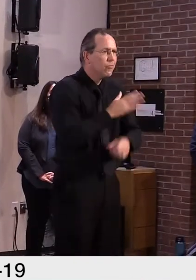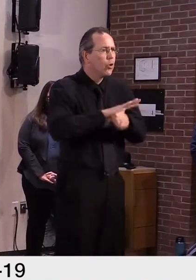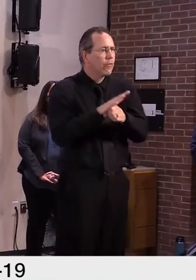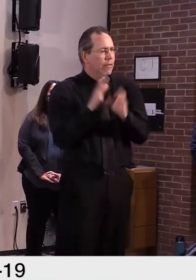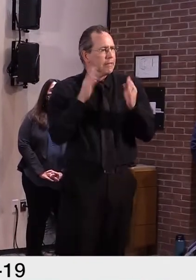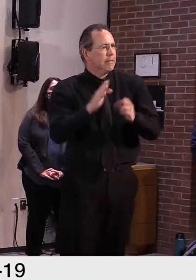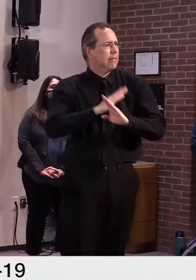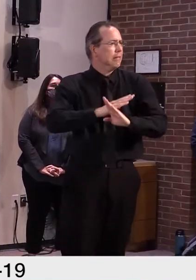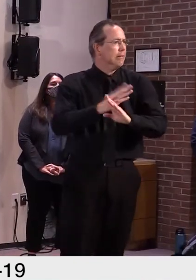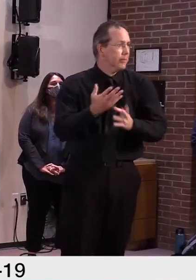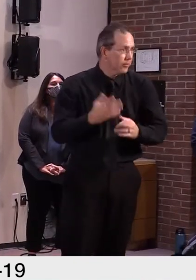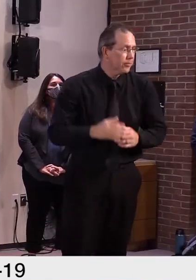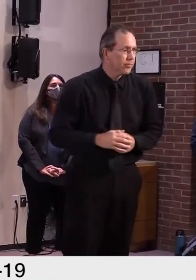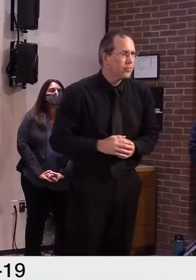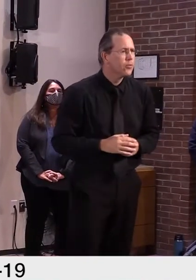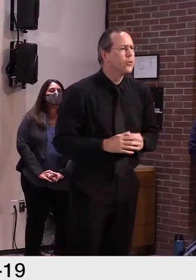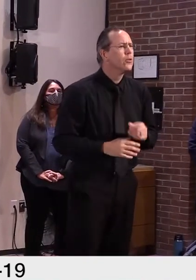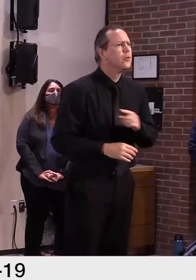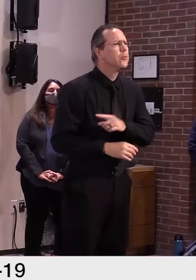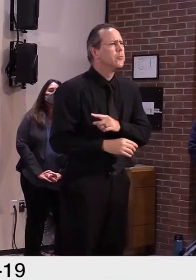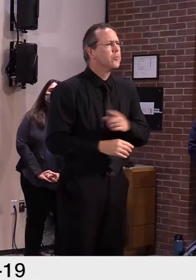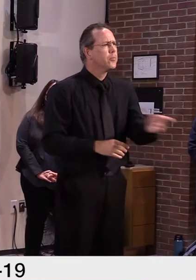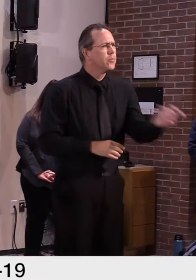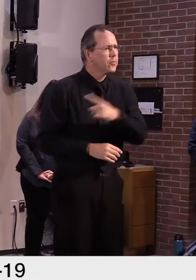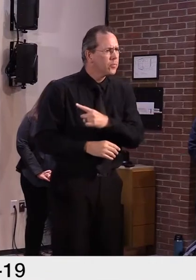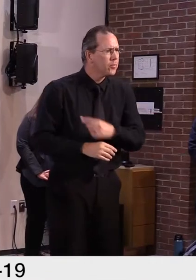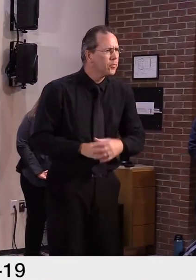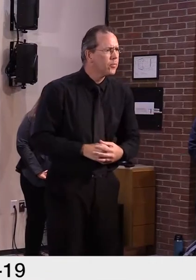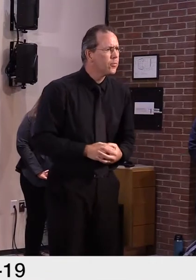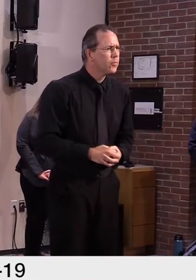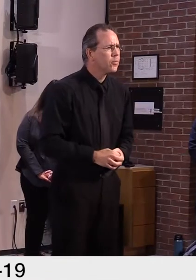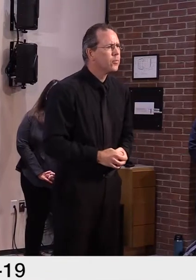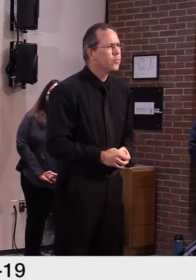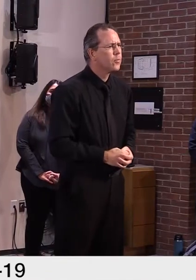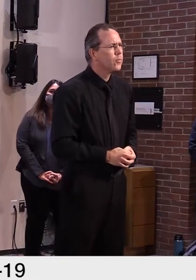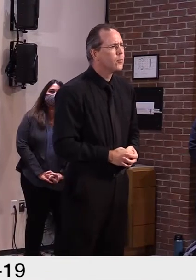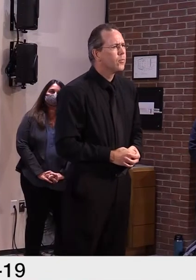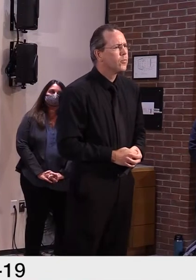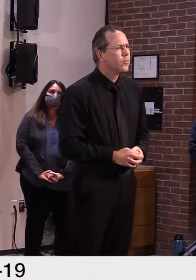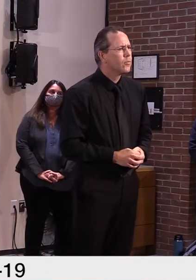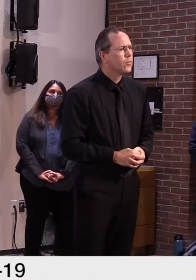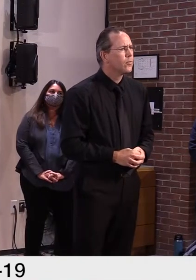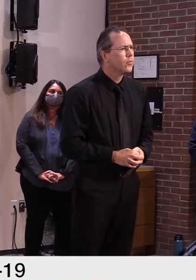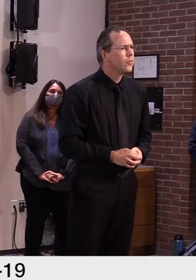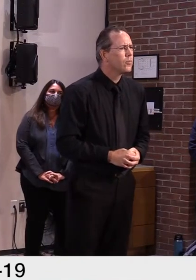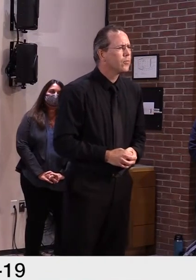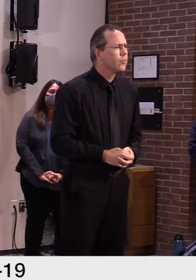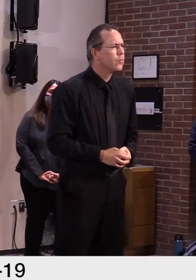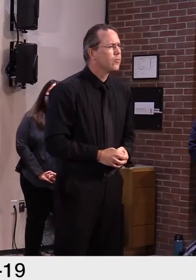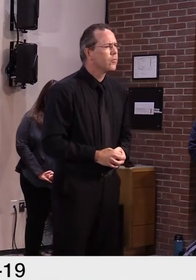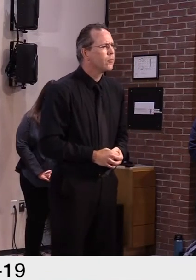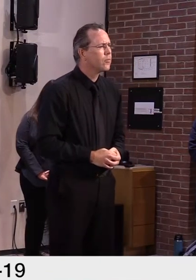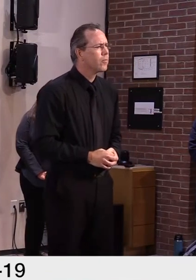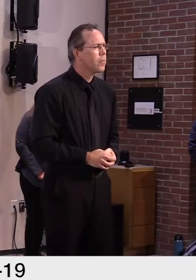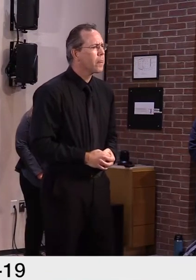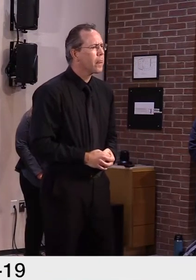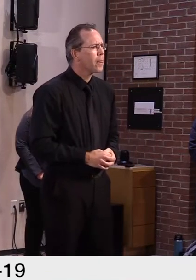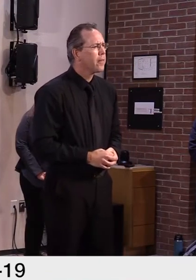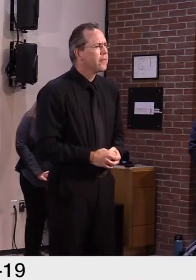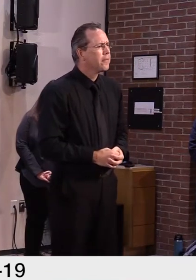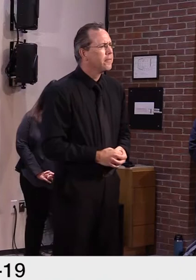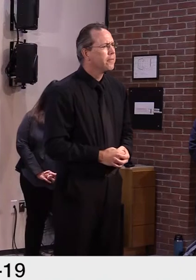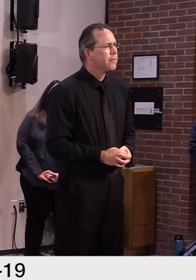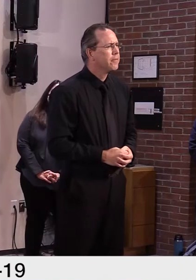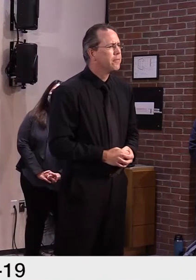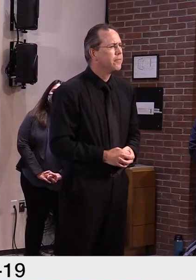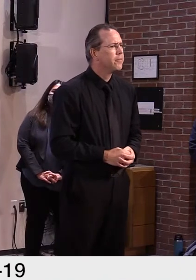the peaceful transition of power as he does in the election? What were your thoughts about those comments, and were you surprised, and what went your head with that?